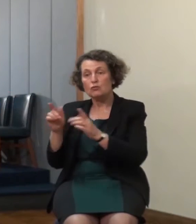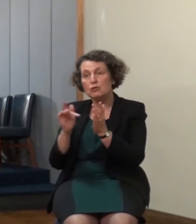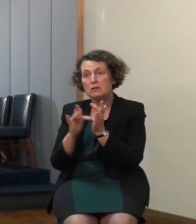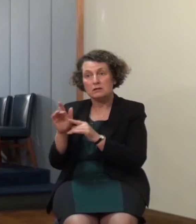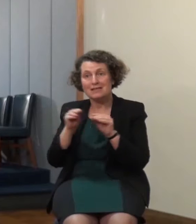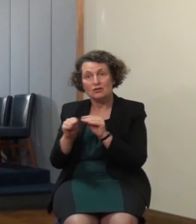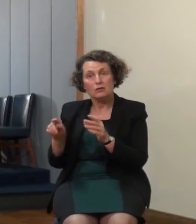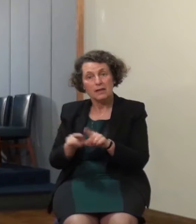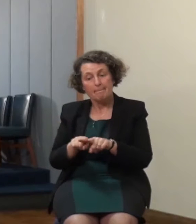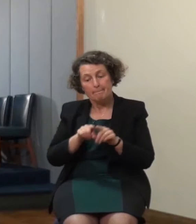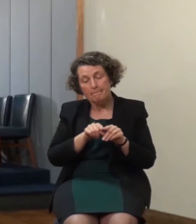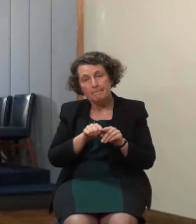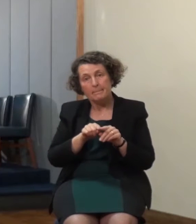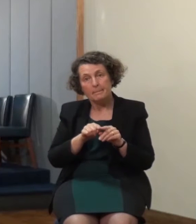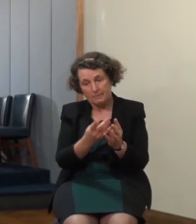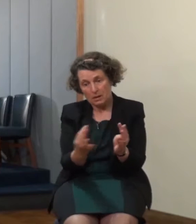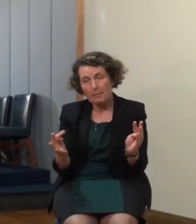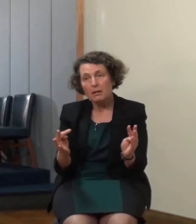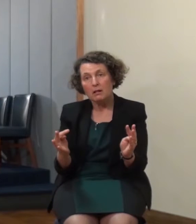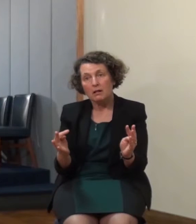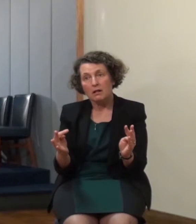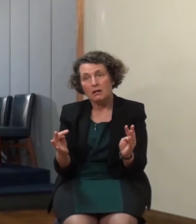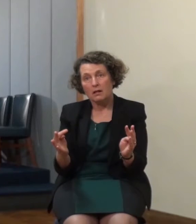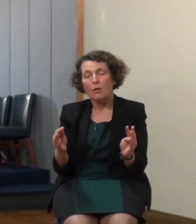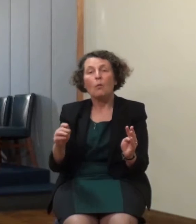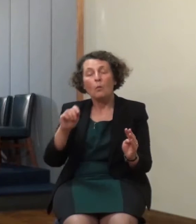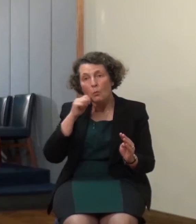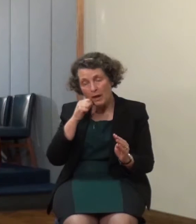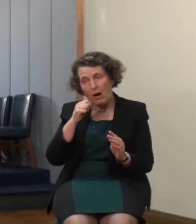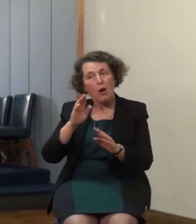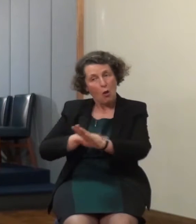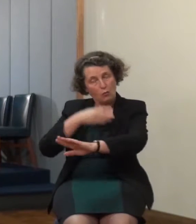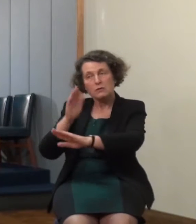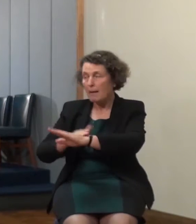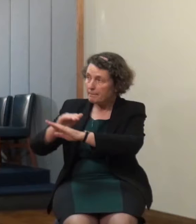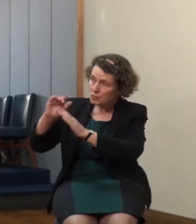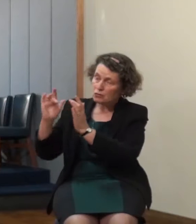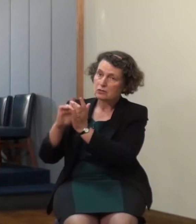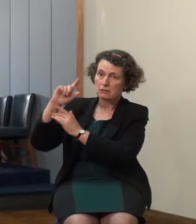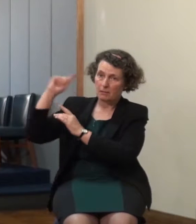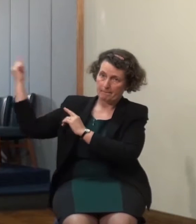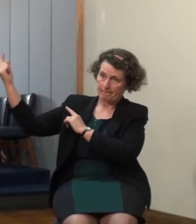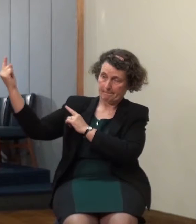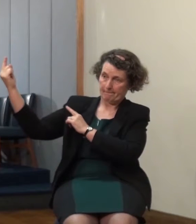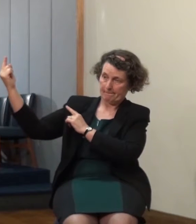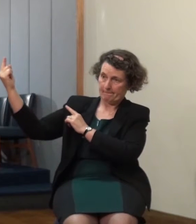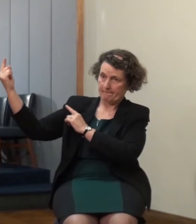quite a long lapse of time before the Lord returns however because they lived and hoped as